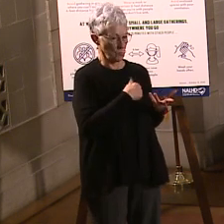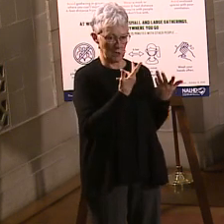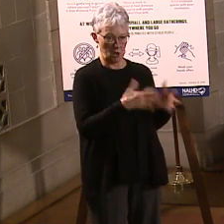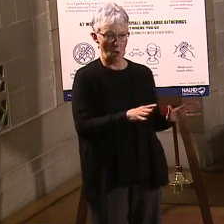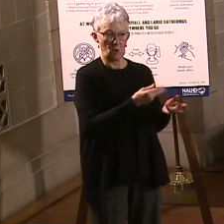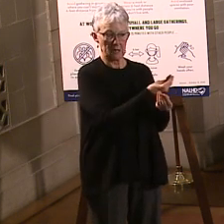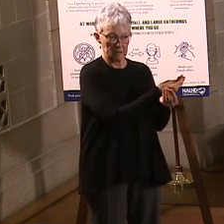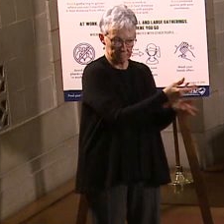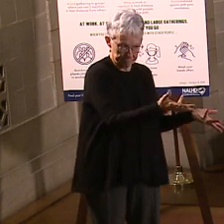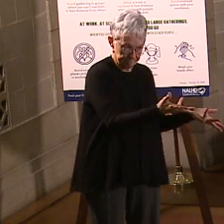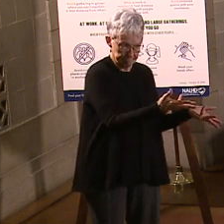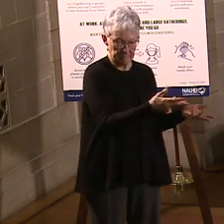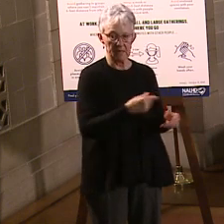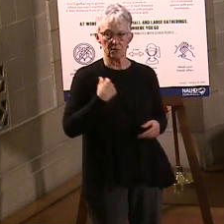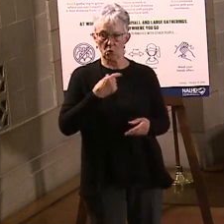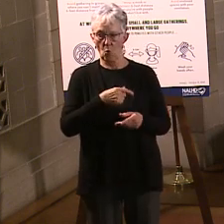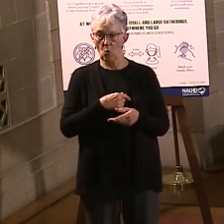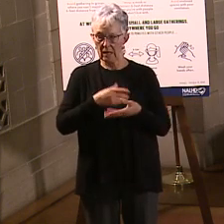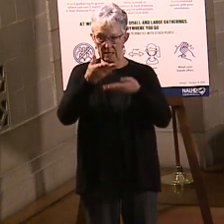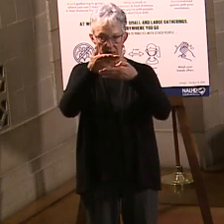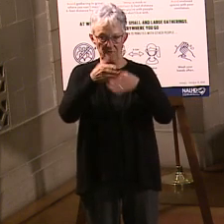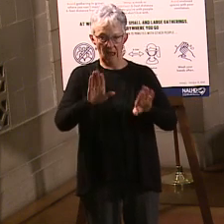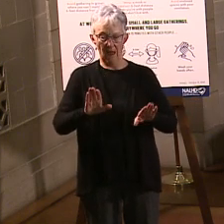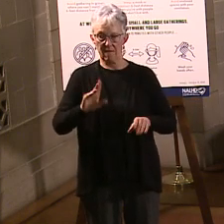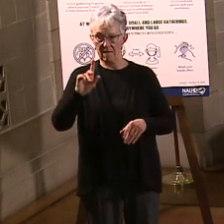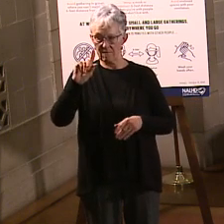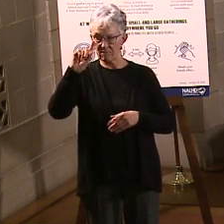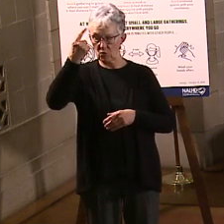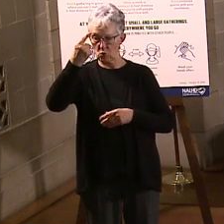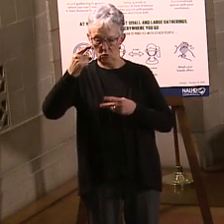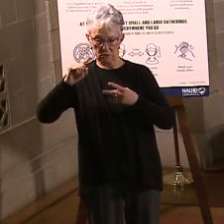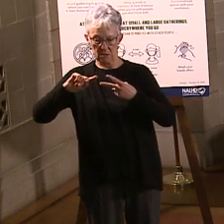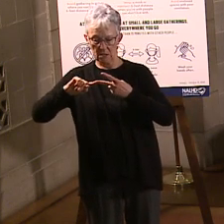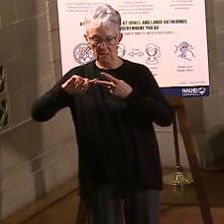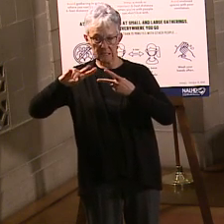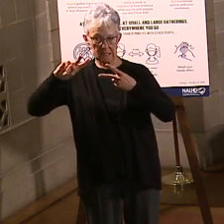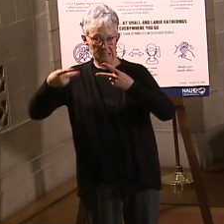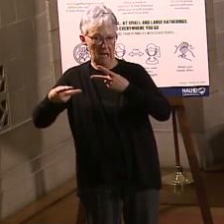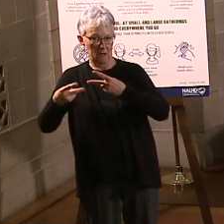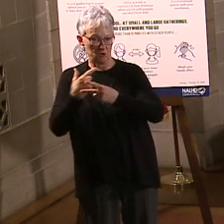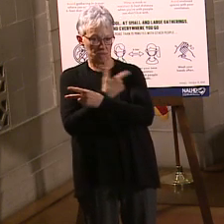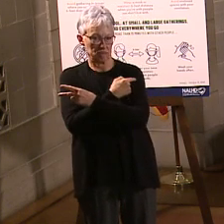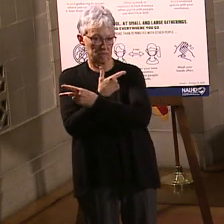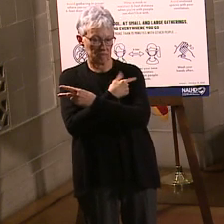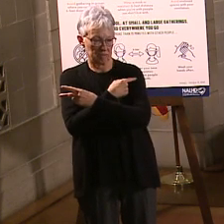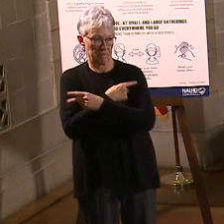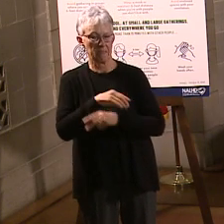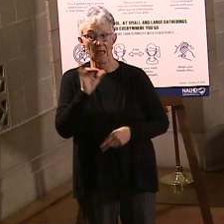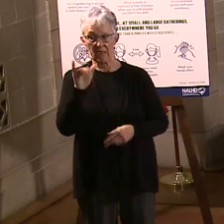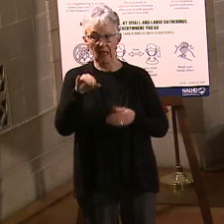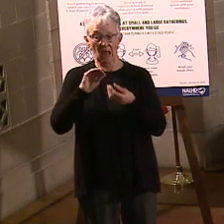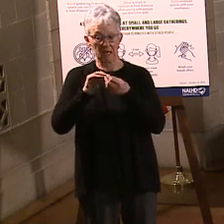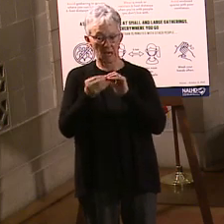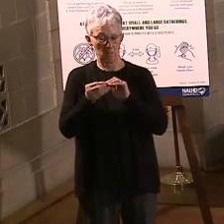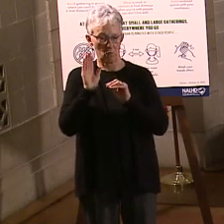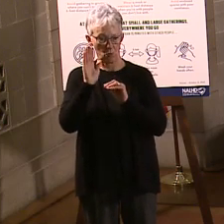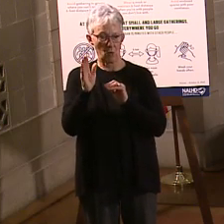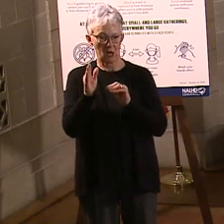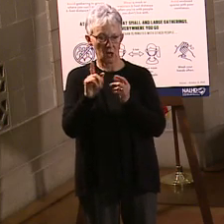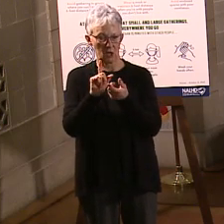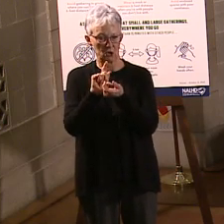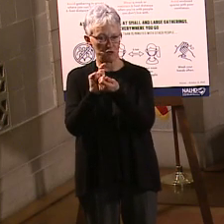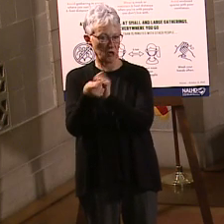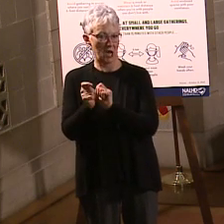into our state and we've broken it out into first and second doses. That allocated number will be updated on a weekly